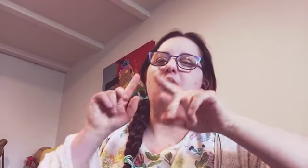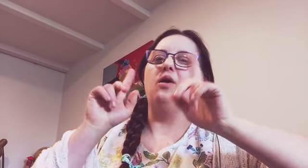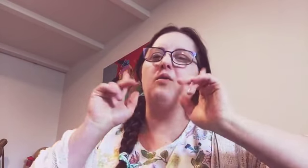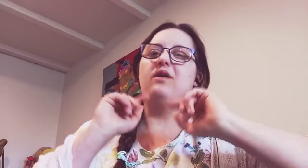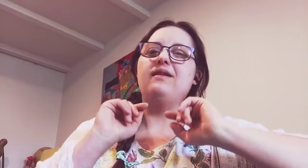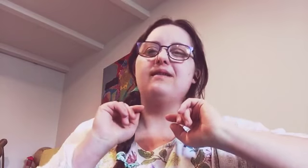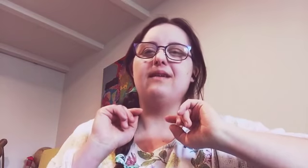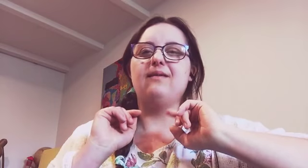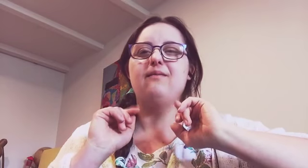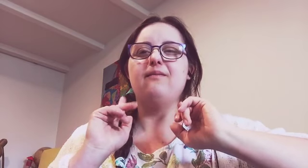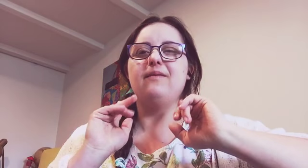what, um,